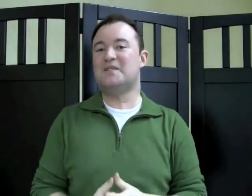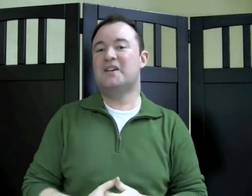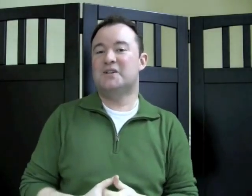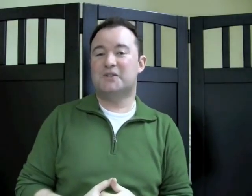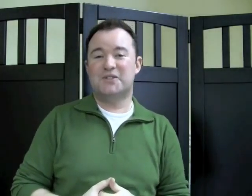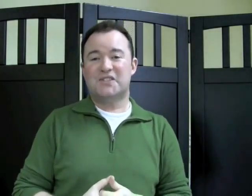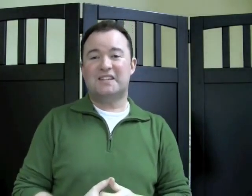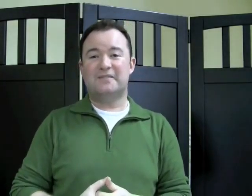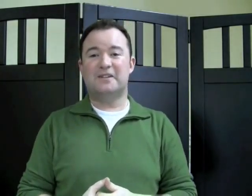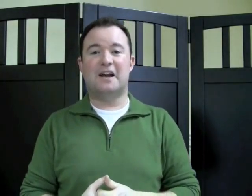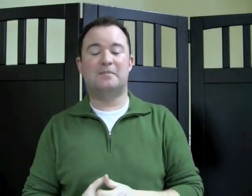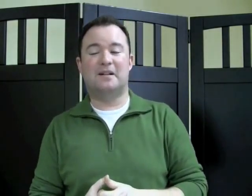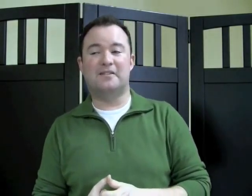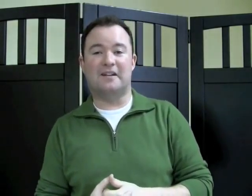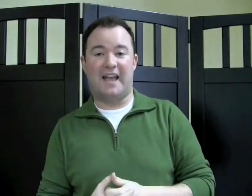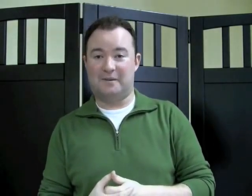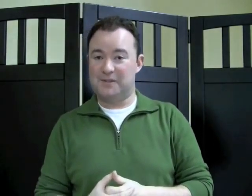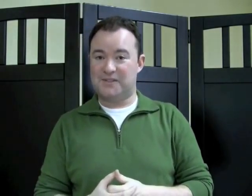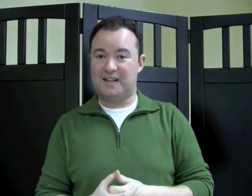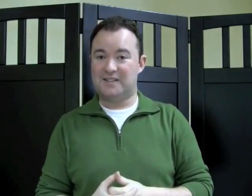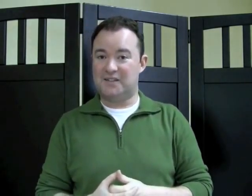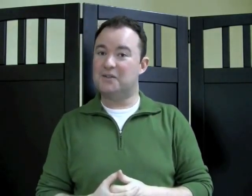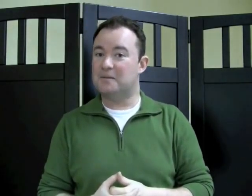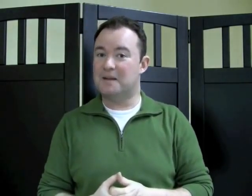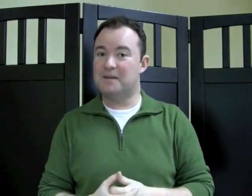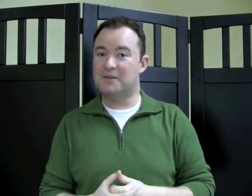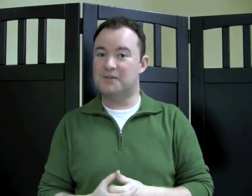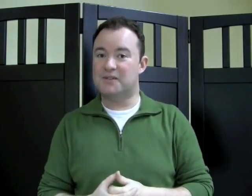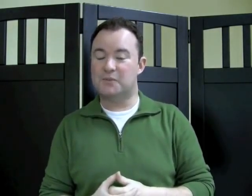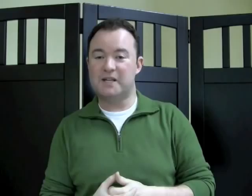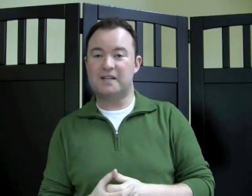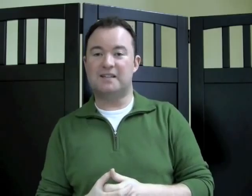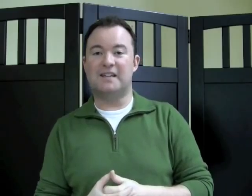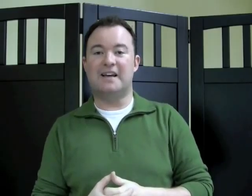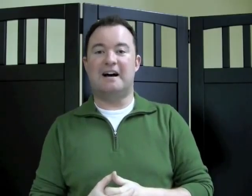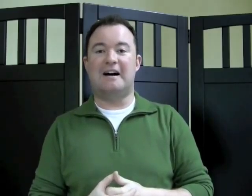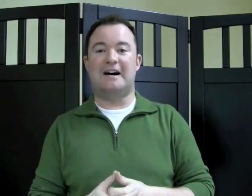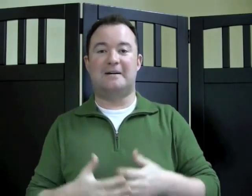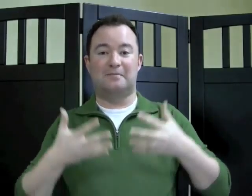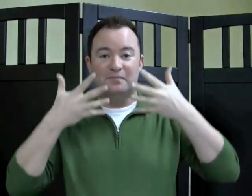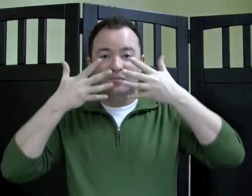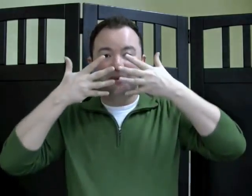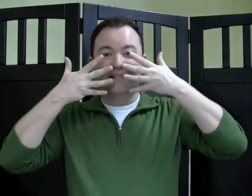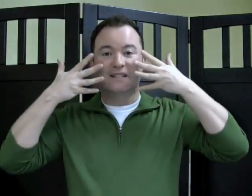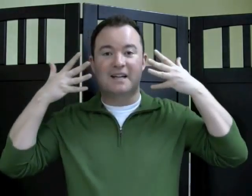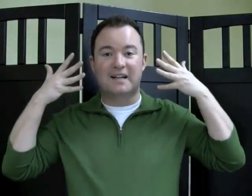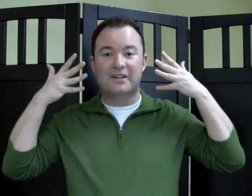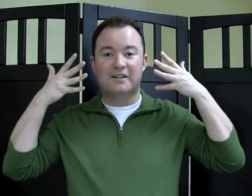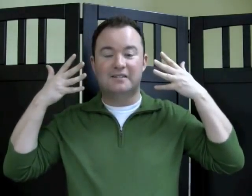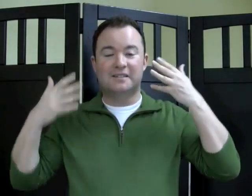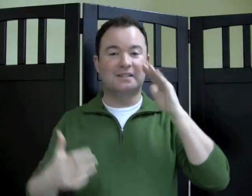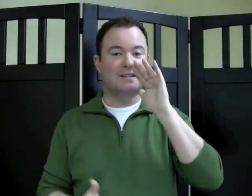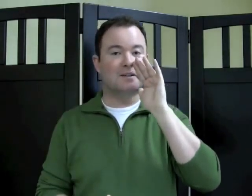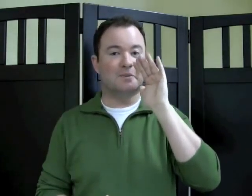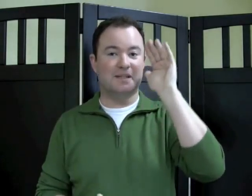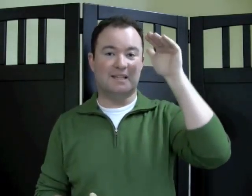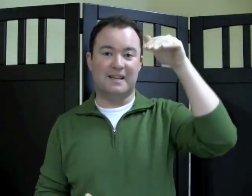So, just to give you a couple other animal signs that you could maybe use this week. We did tiger. We did